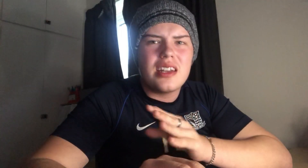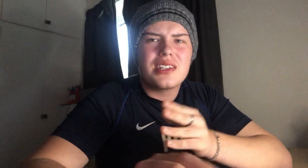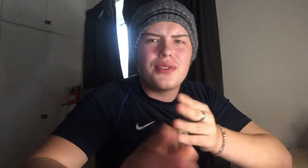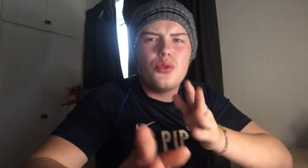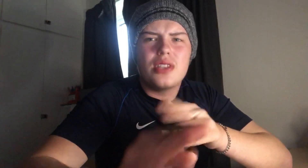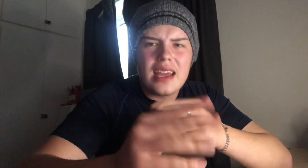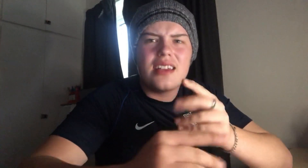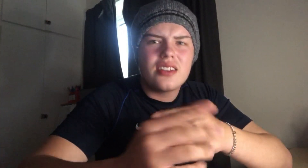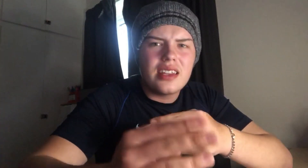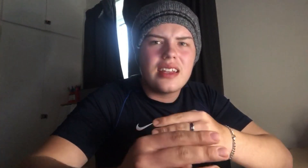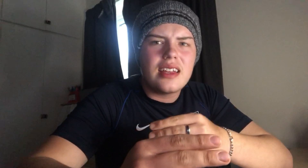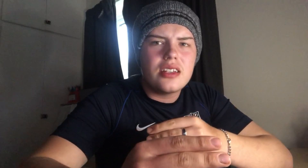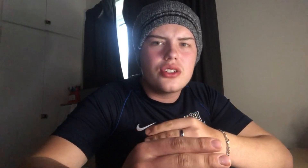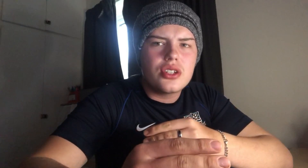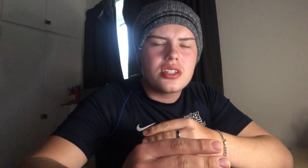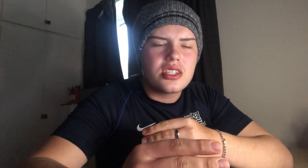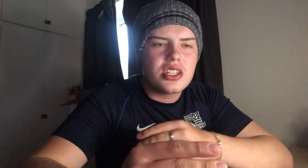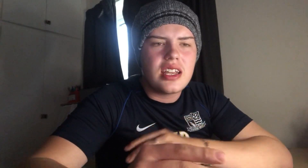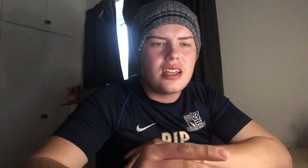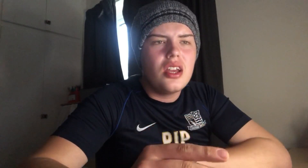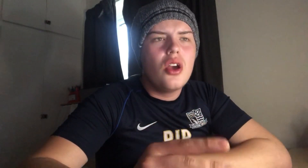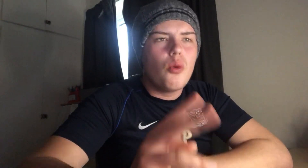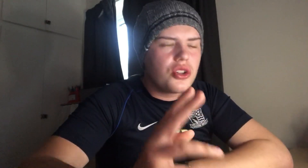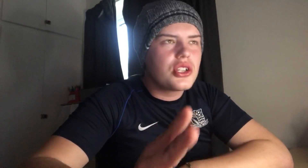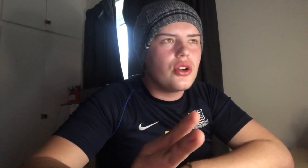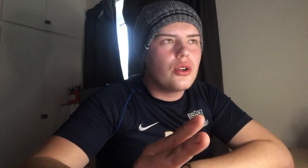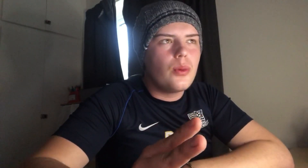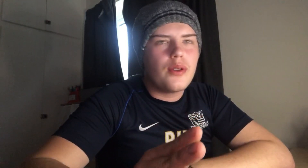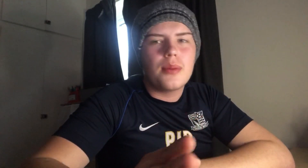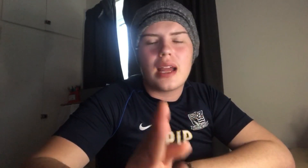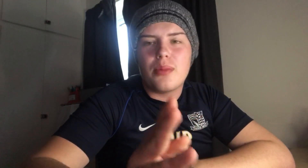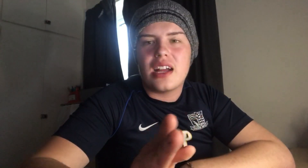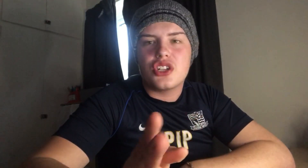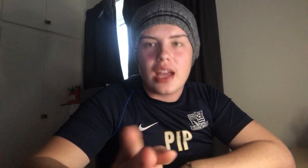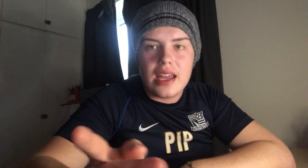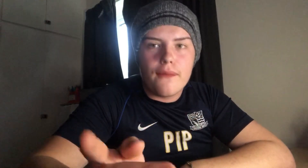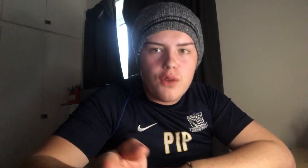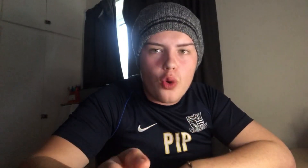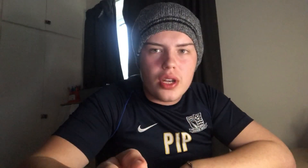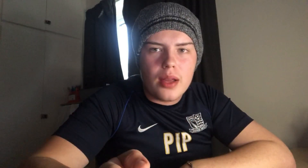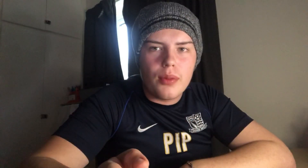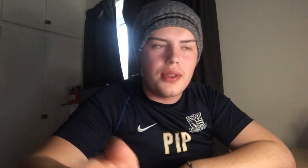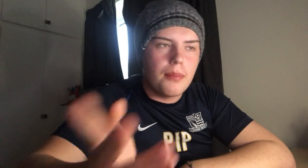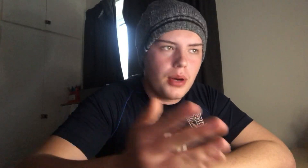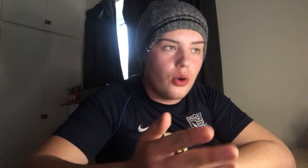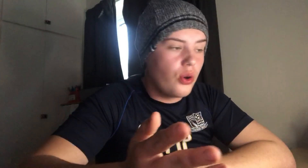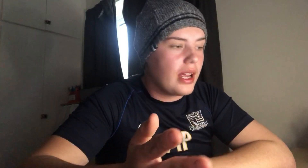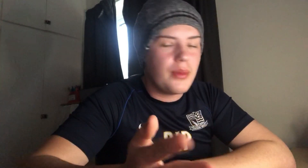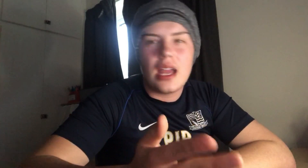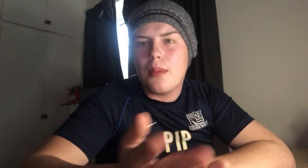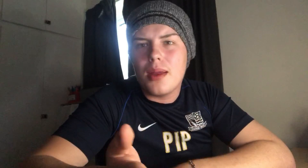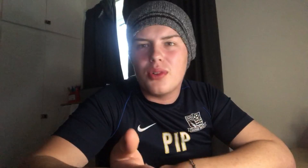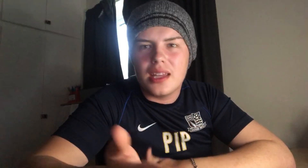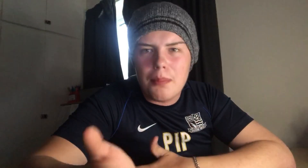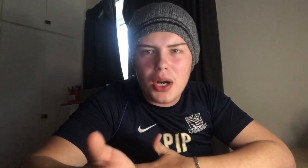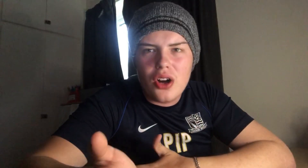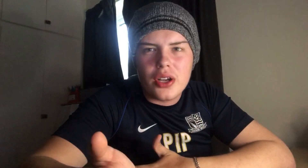in the next few days, I think it is, just to see what's going on with him, can we actually afford him, or can we get him in with the embargo